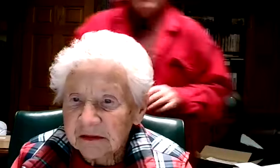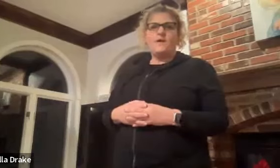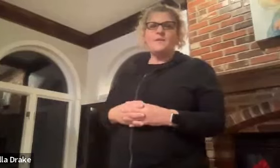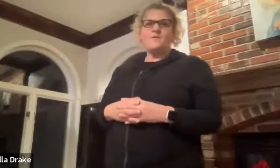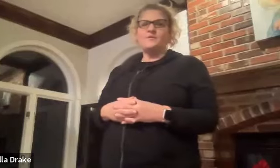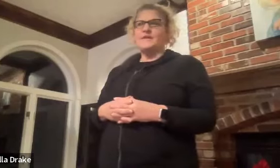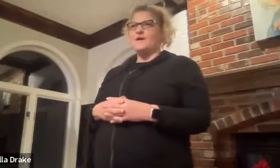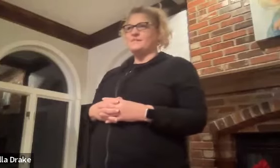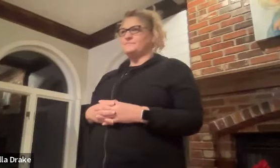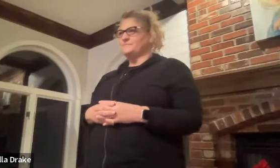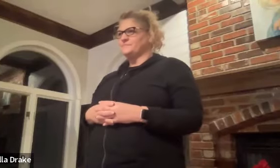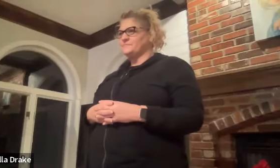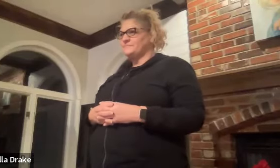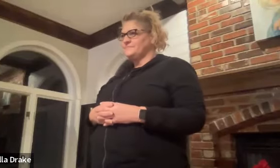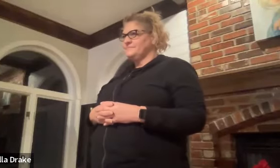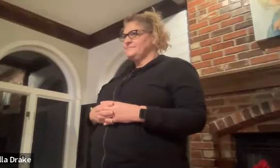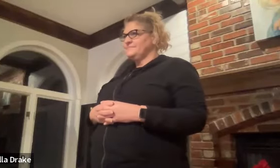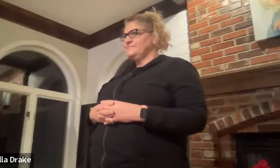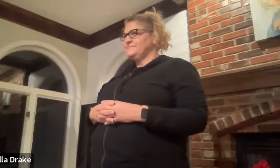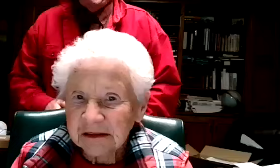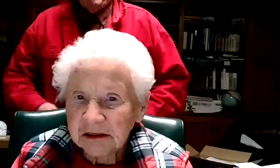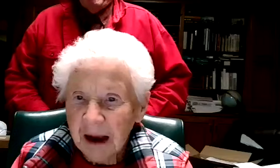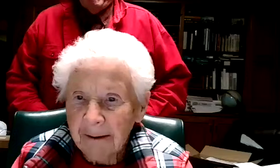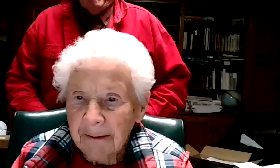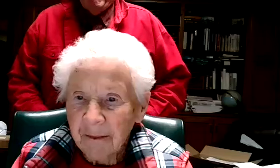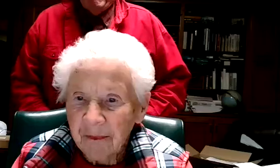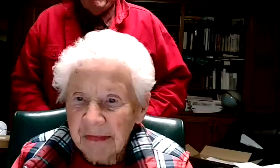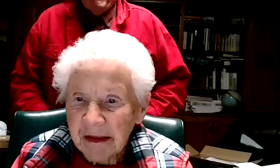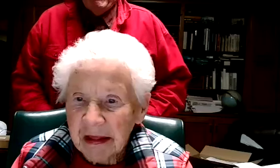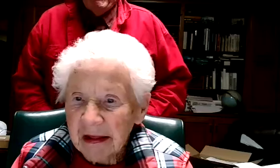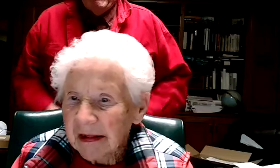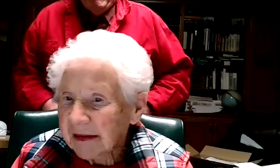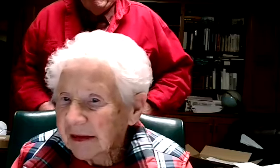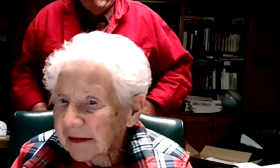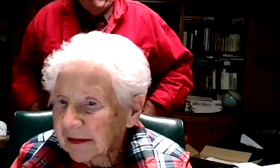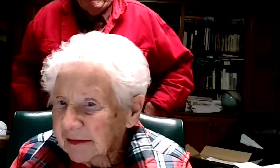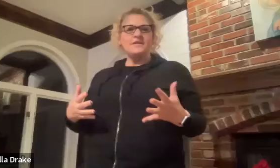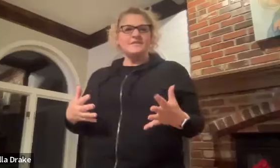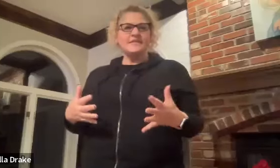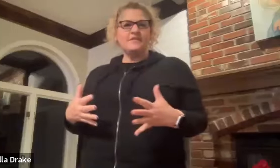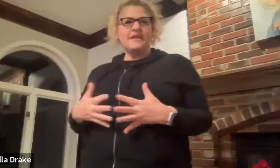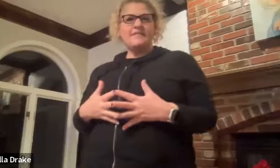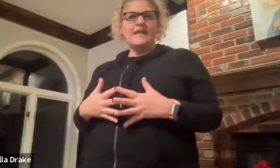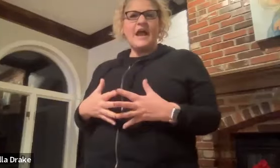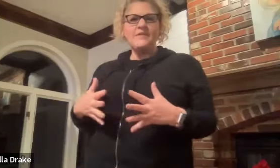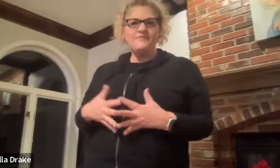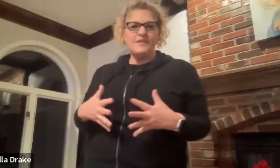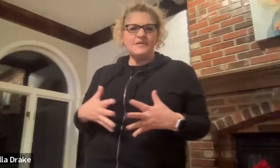wait a minute she stopped talking i i did i wanted to tell that but i've been